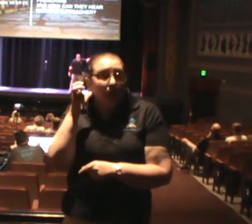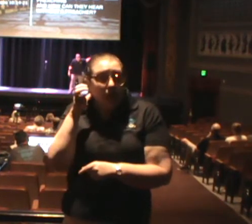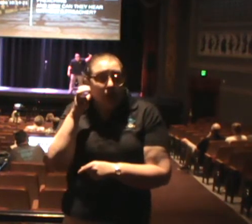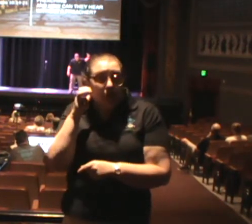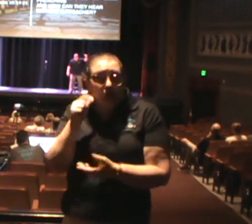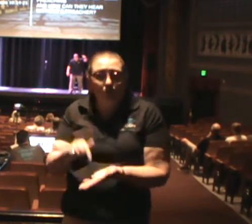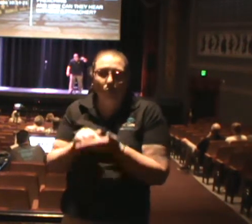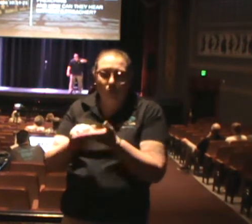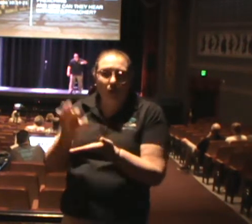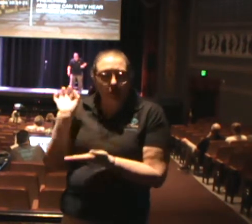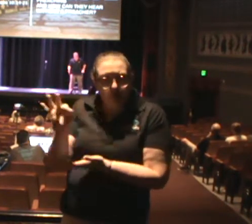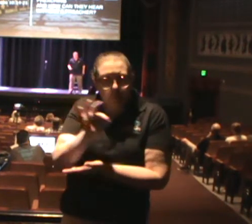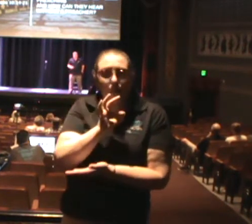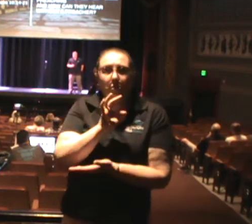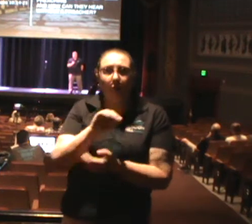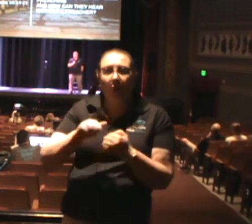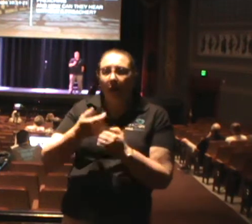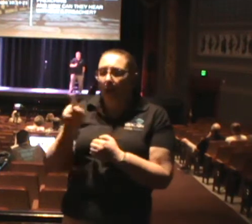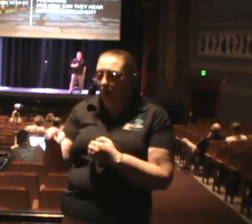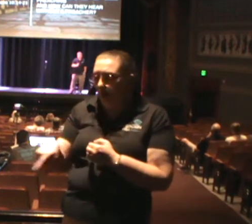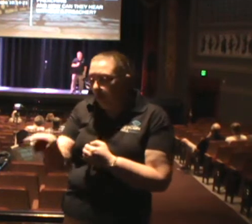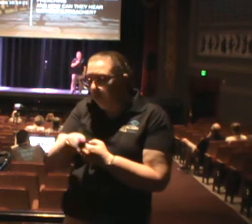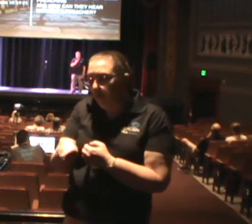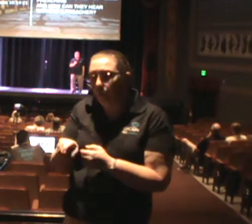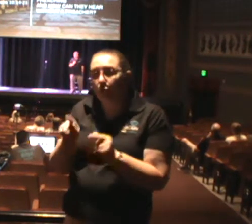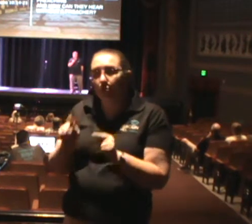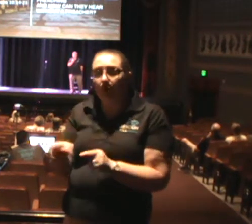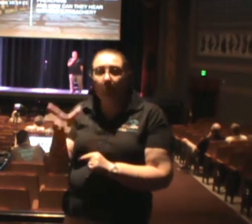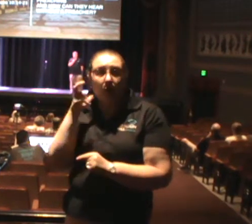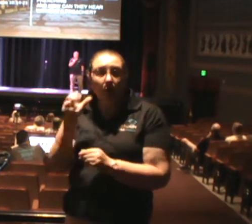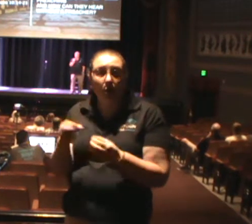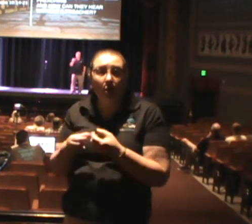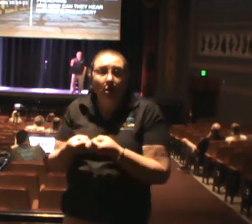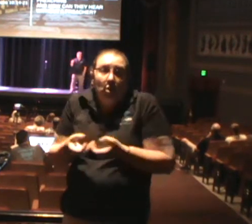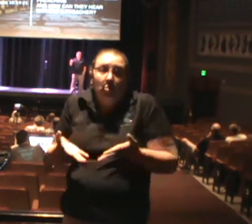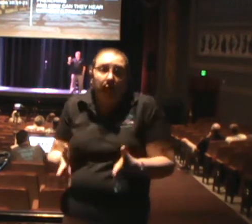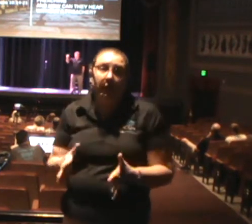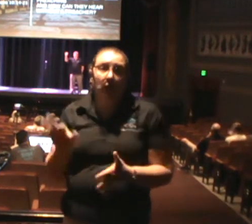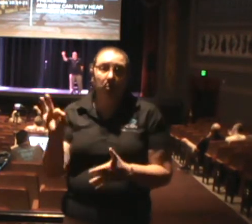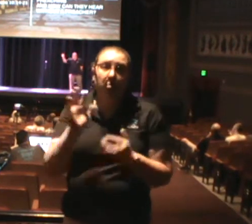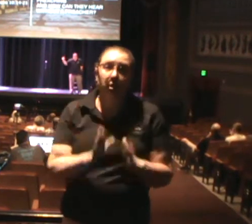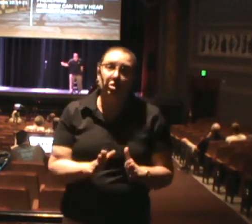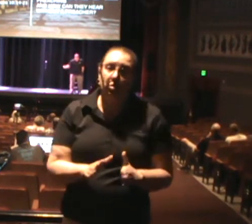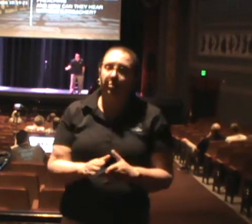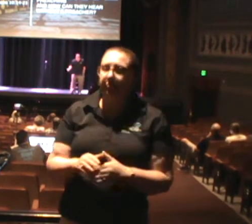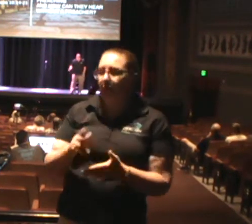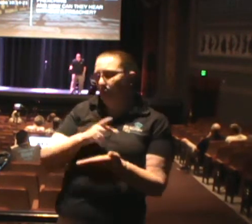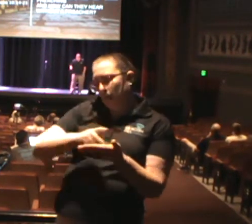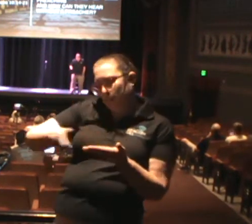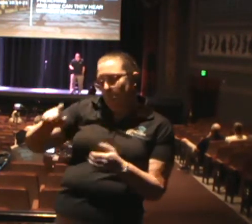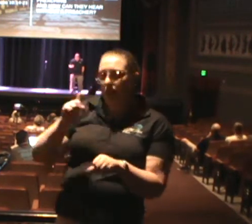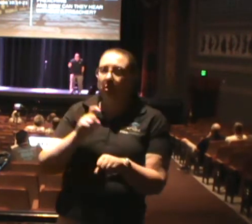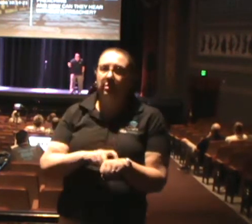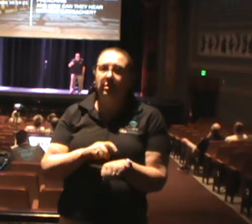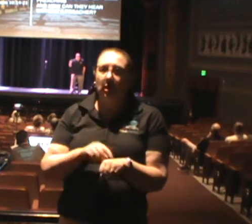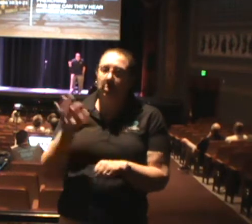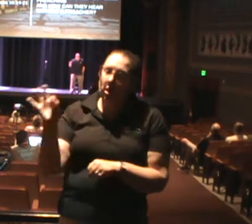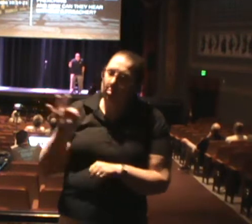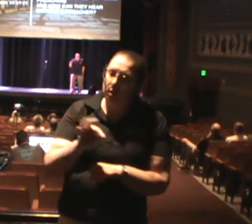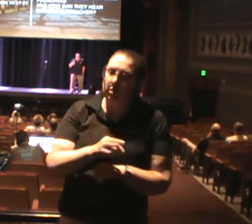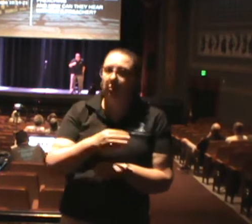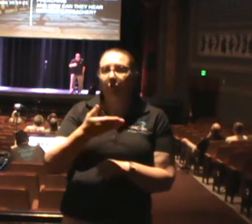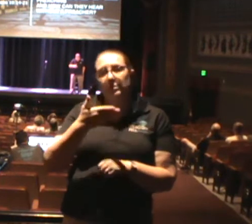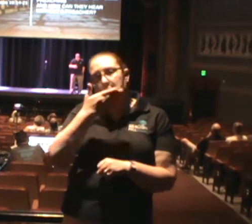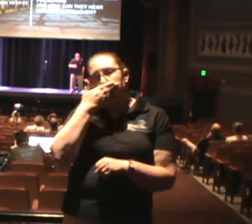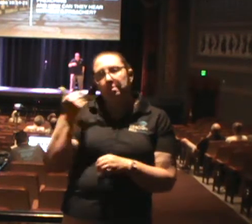can they hear without a preacher? See, in Paul's day, preaching was the primary message of getting the gospel out. They didn't have the